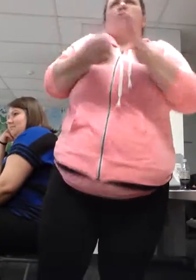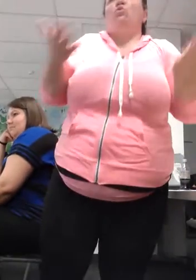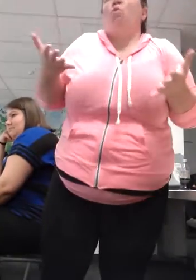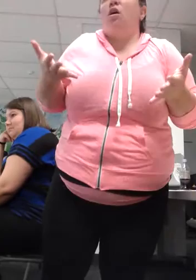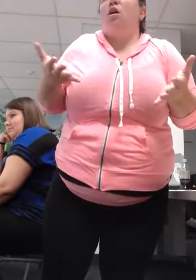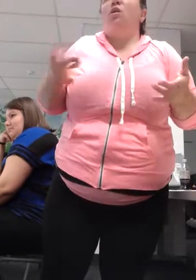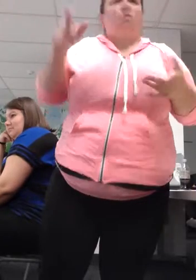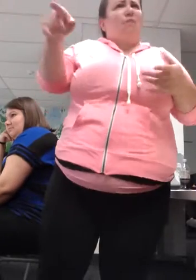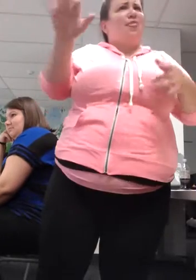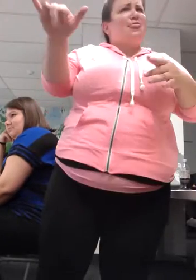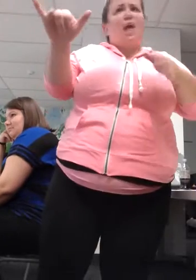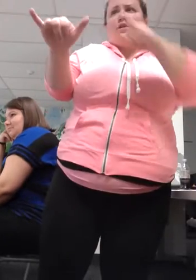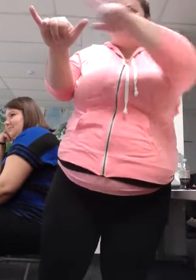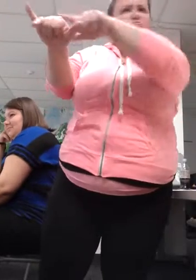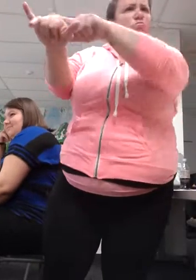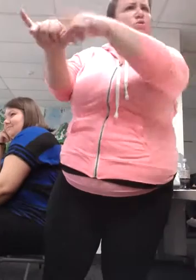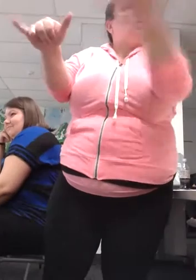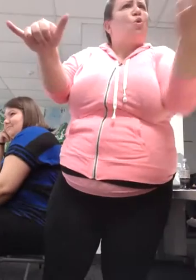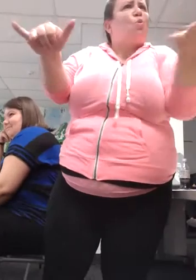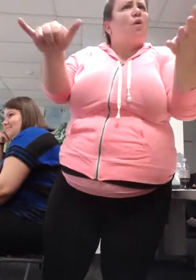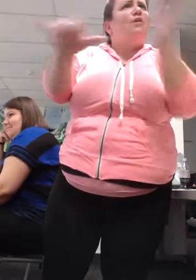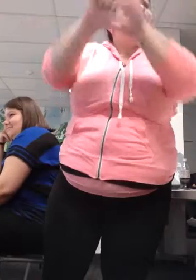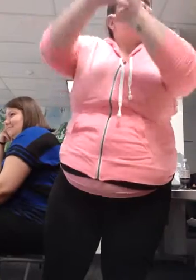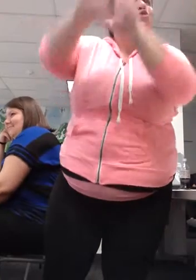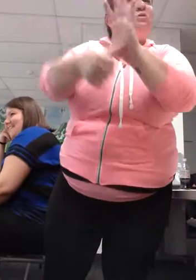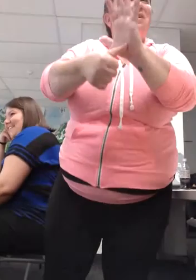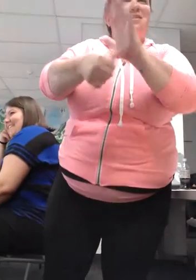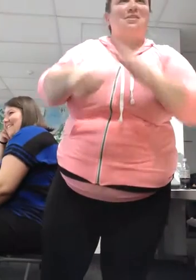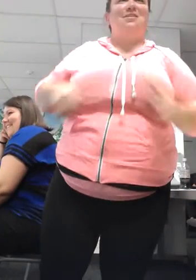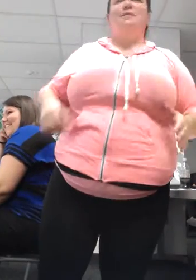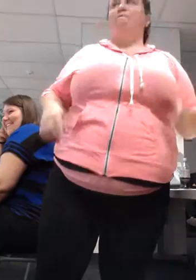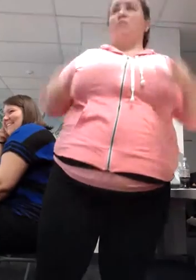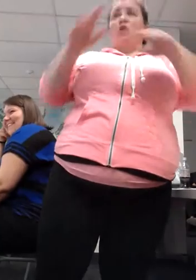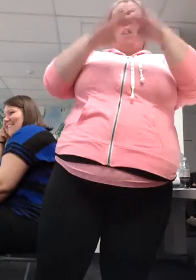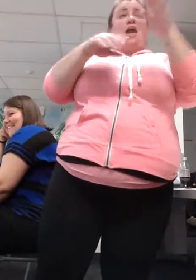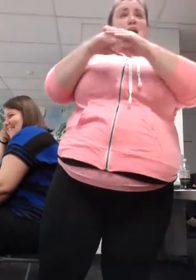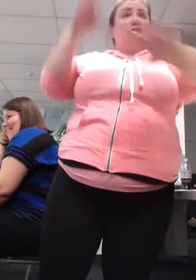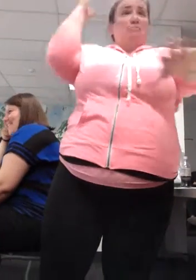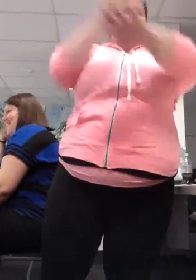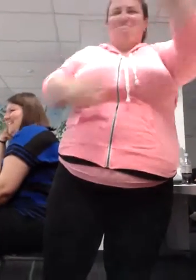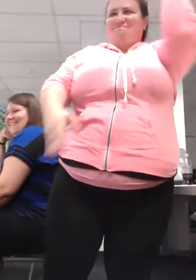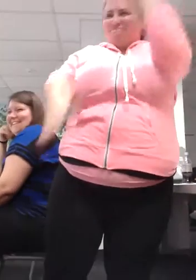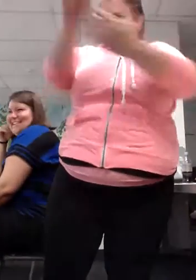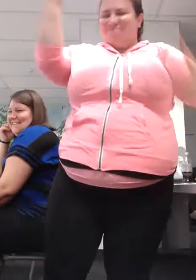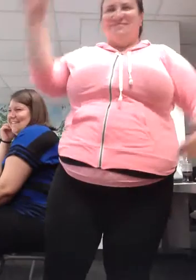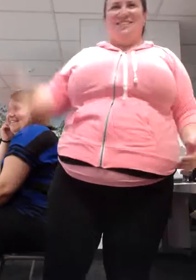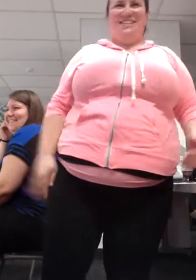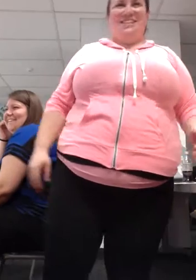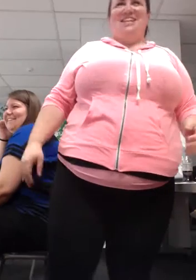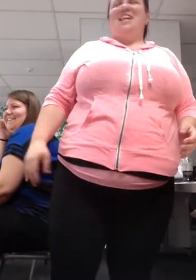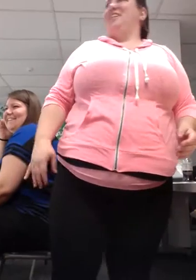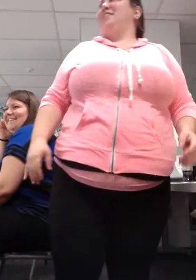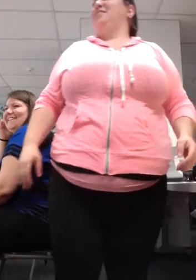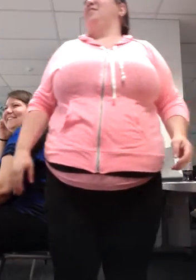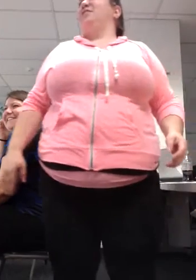anything in this universe. Owl, chop your hands off. Know that at the end of a sentence. It doesn't work.